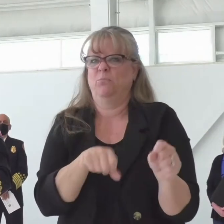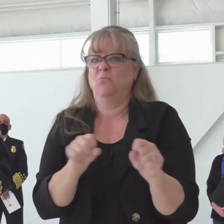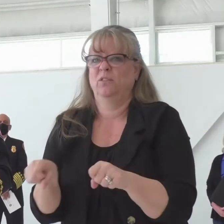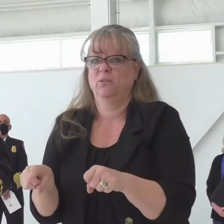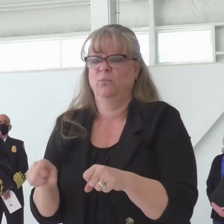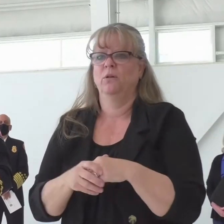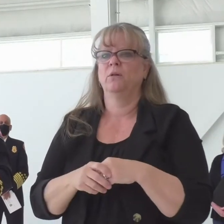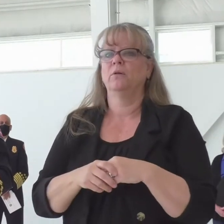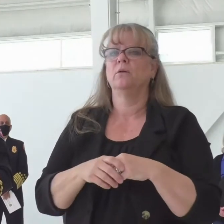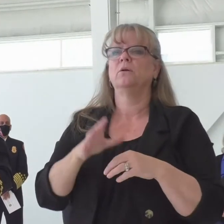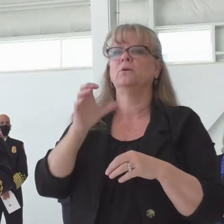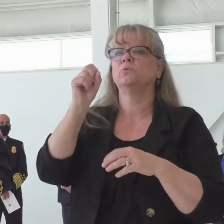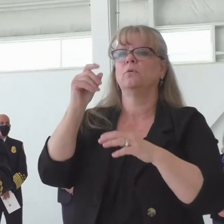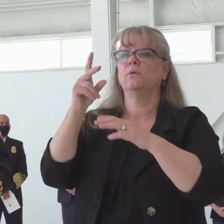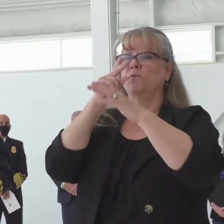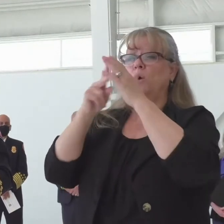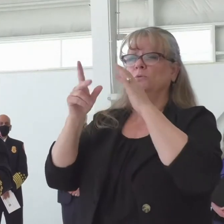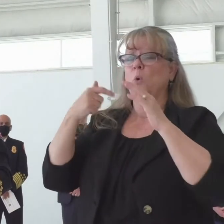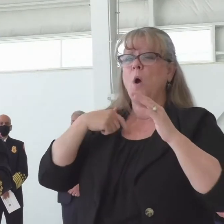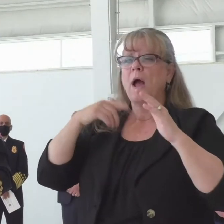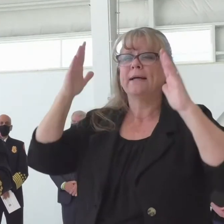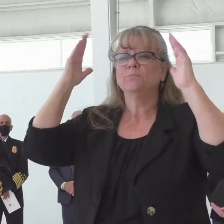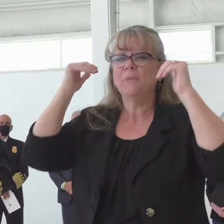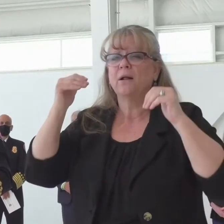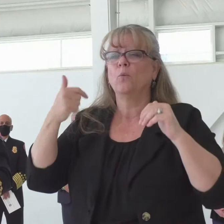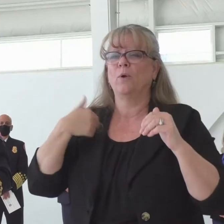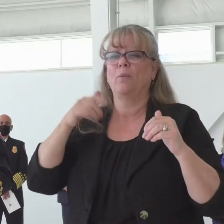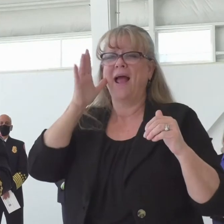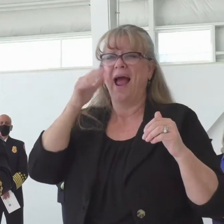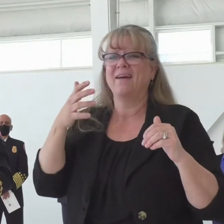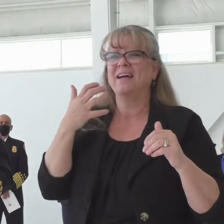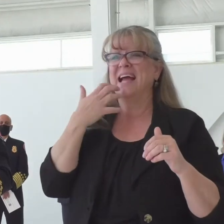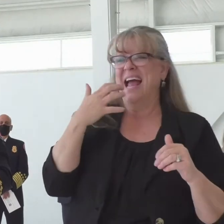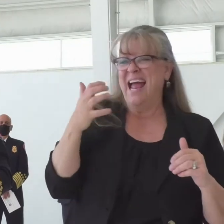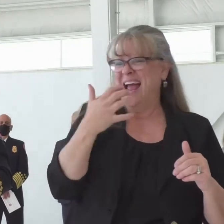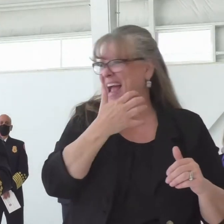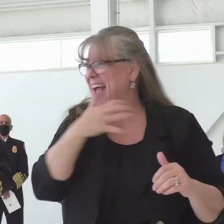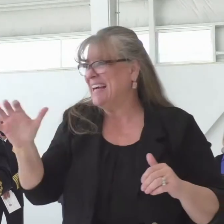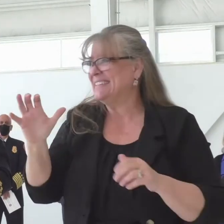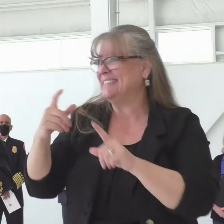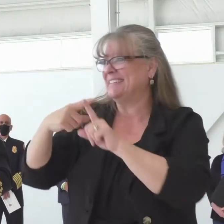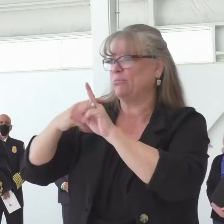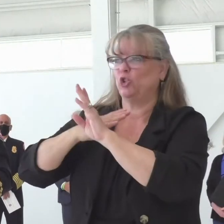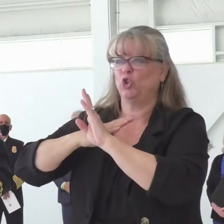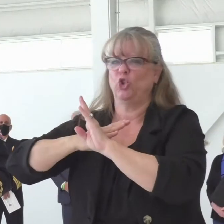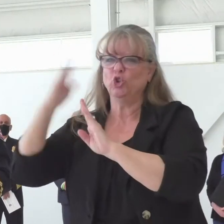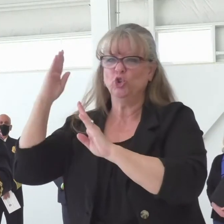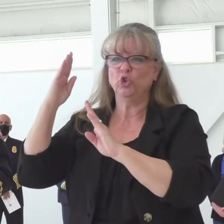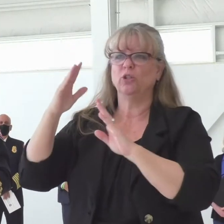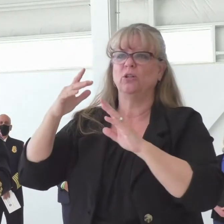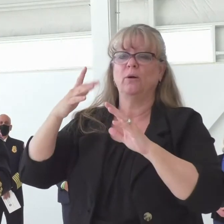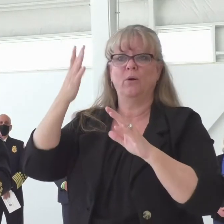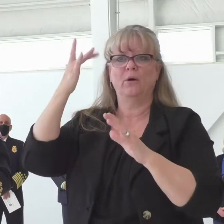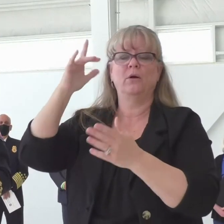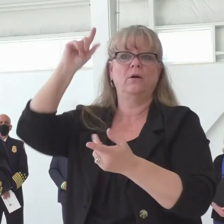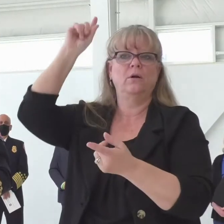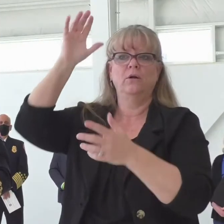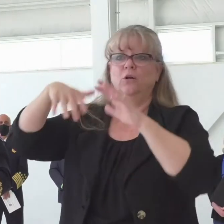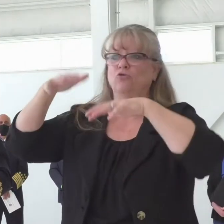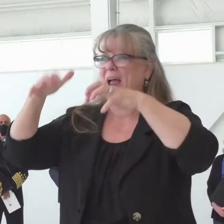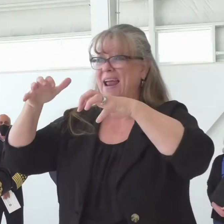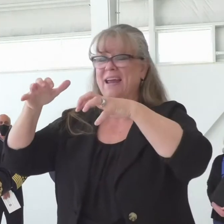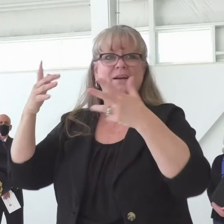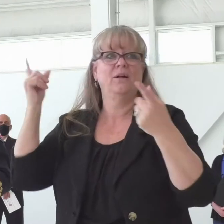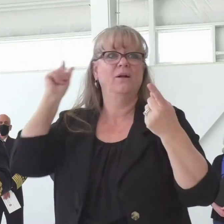that we will experience above-average temperatures and below-average precipitation through June, which will result in a